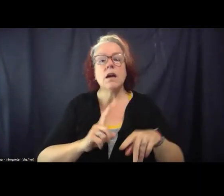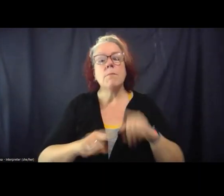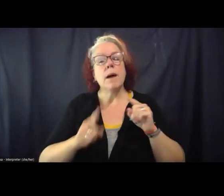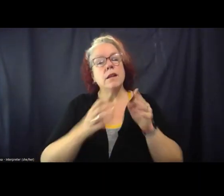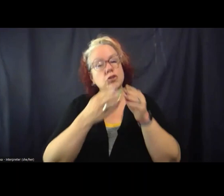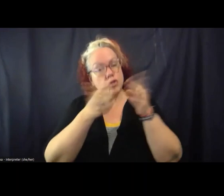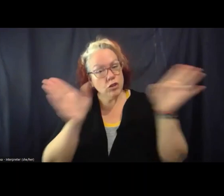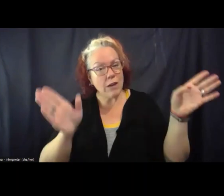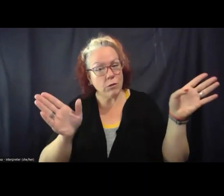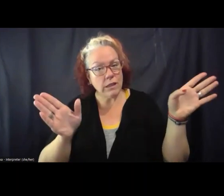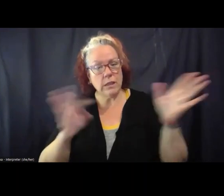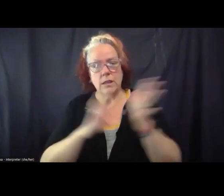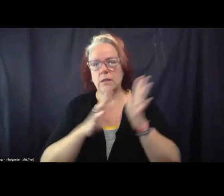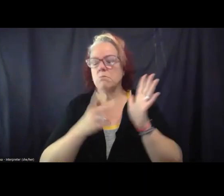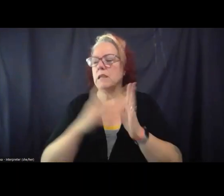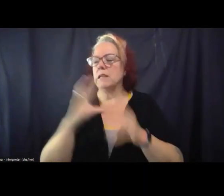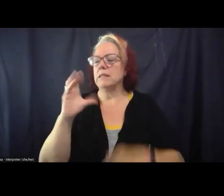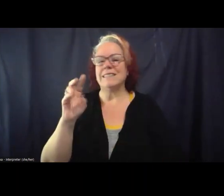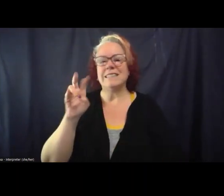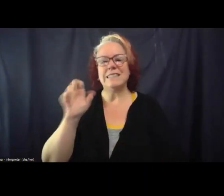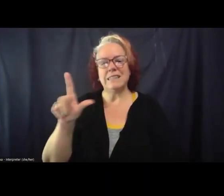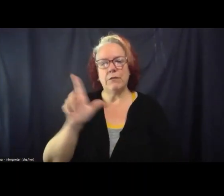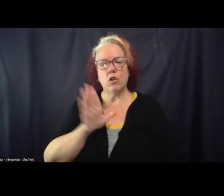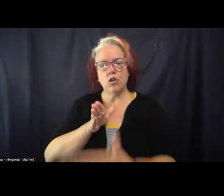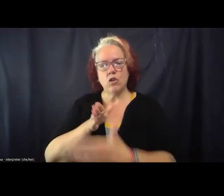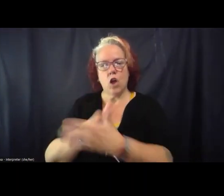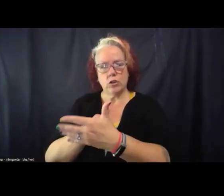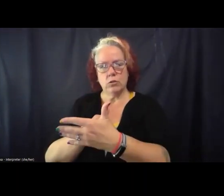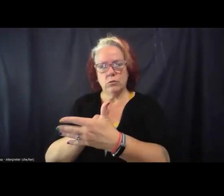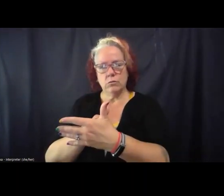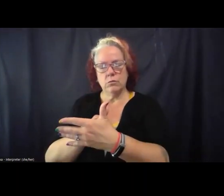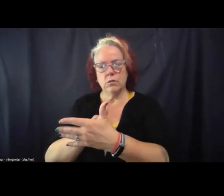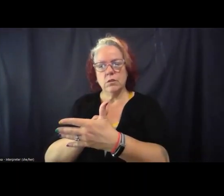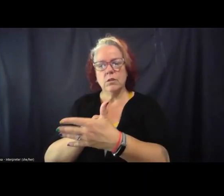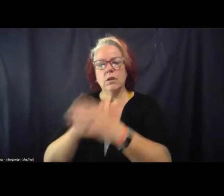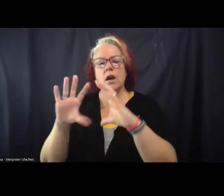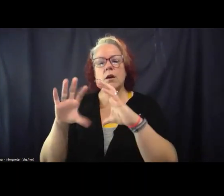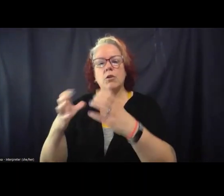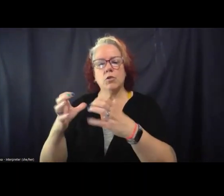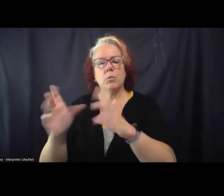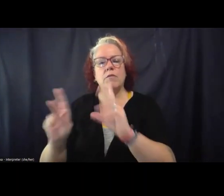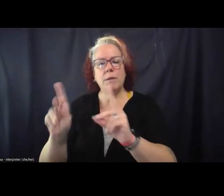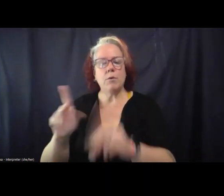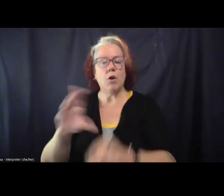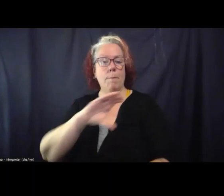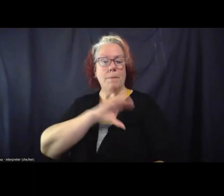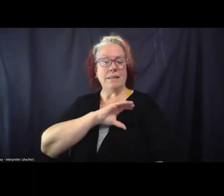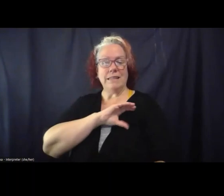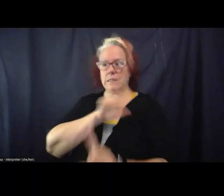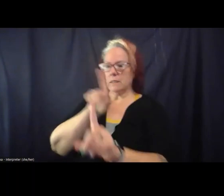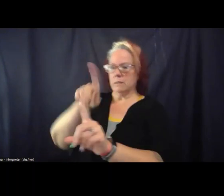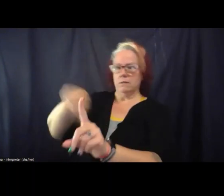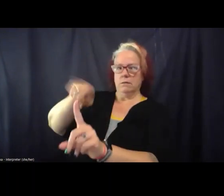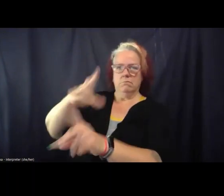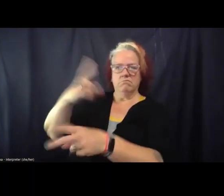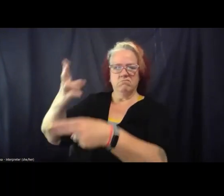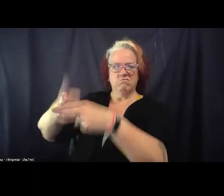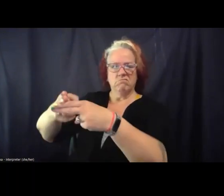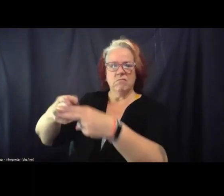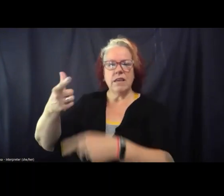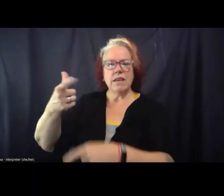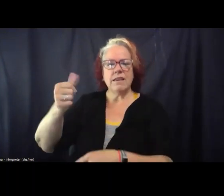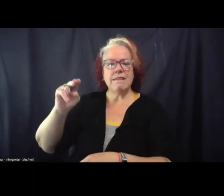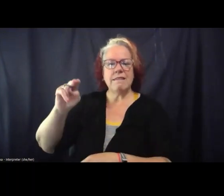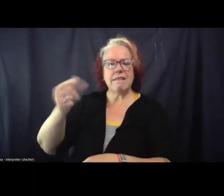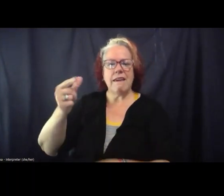a civil lawsuit filed against a group of people cops have identified as gang affiliated and